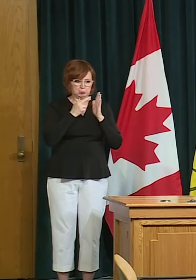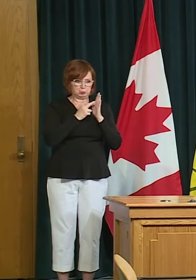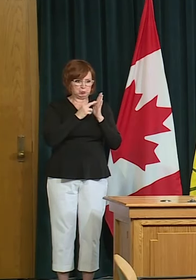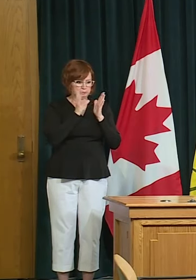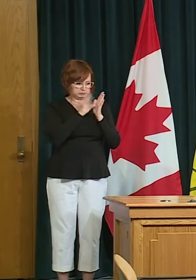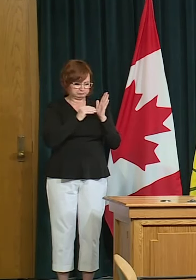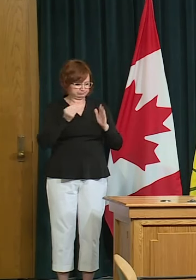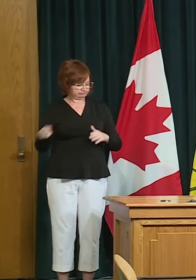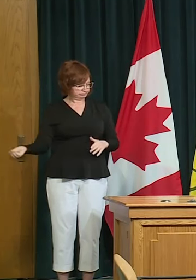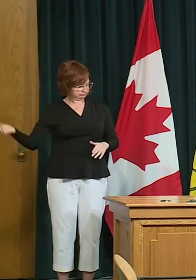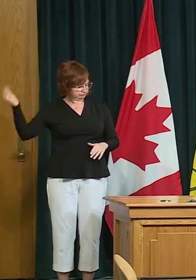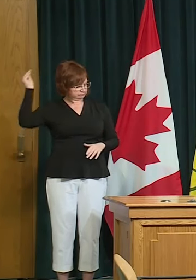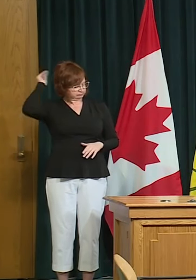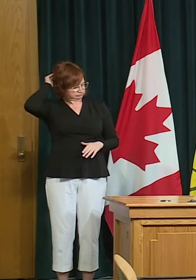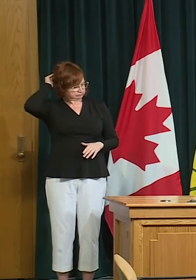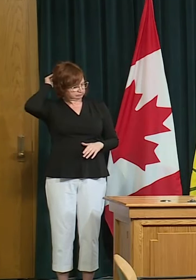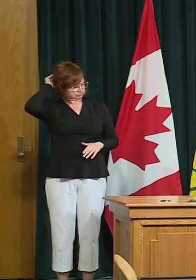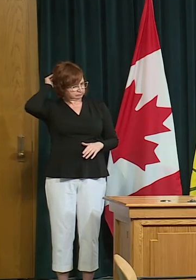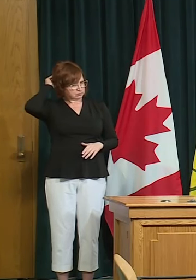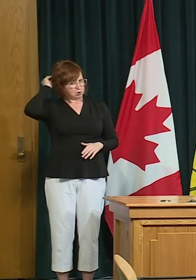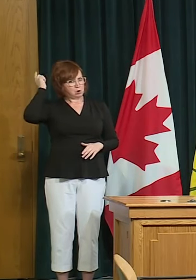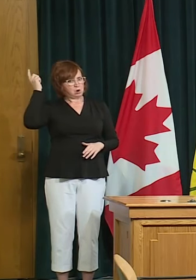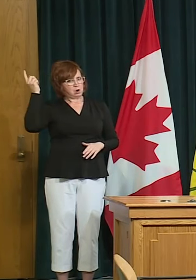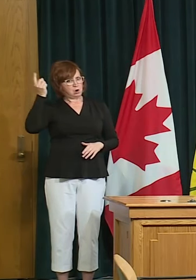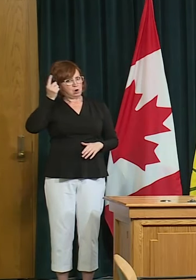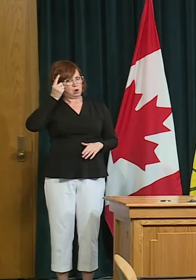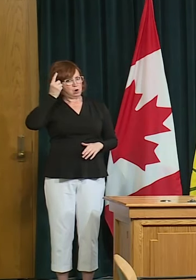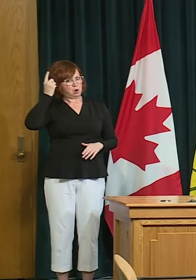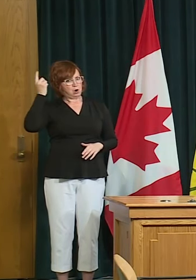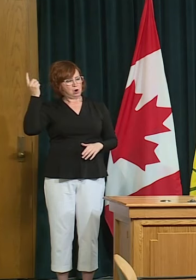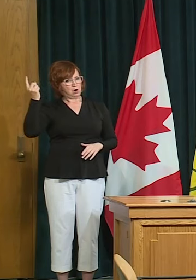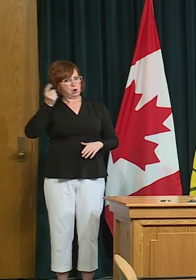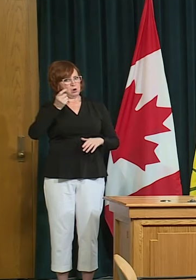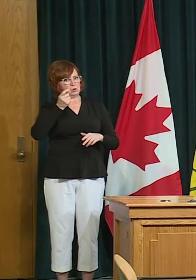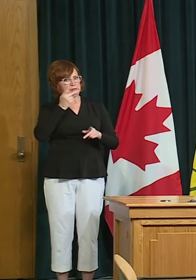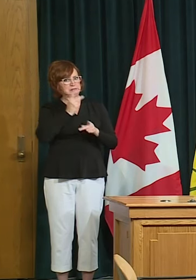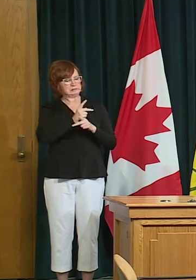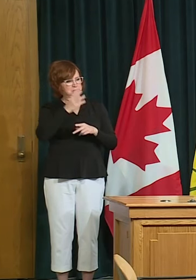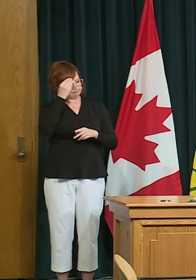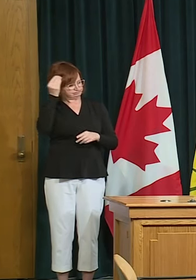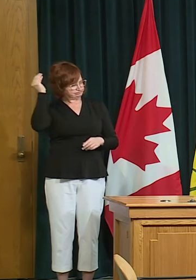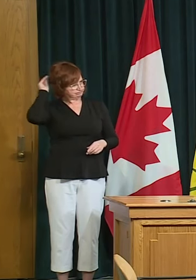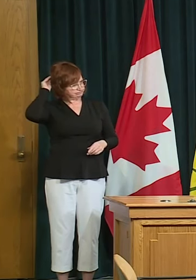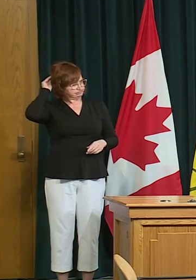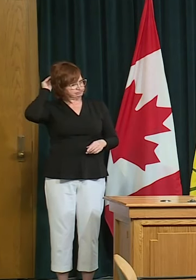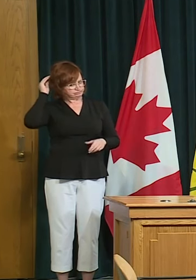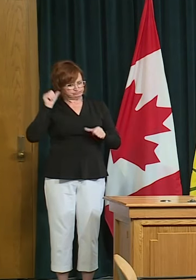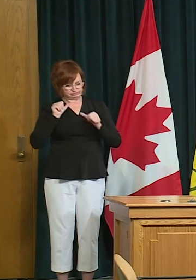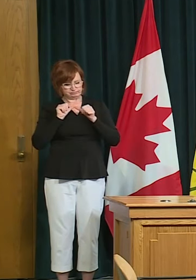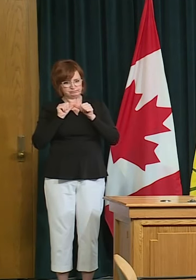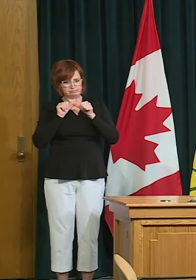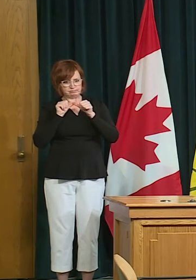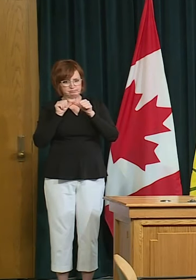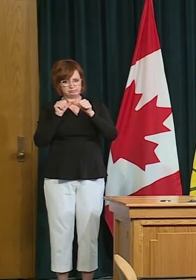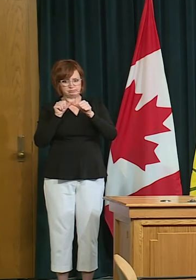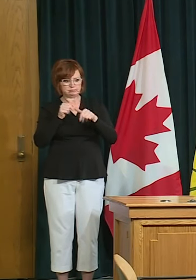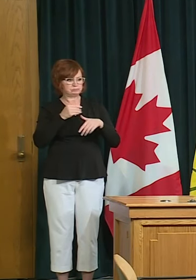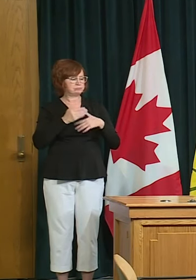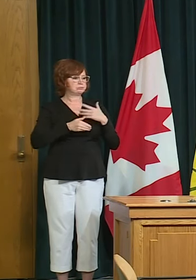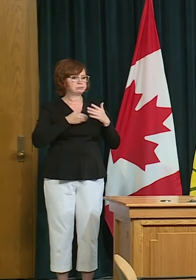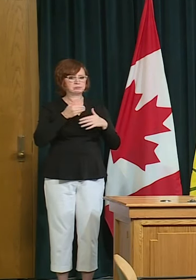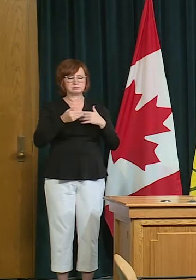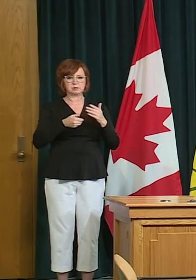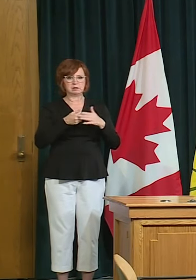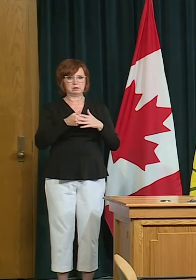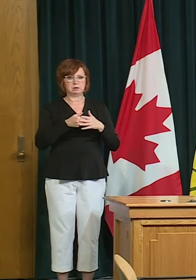or whatever in the fall we have the protocols in place so that for in most situations we will not have to go